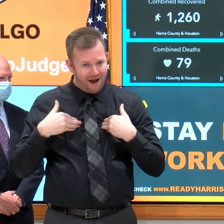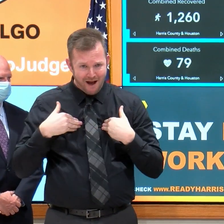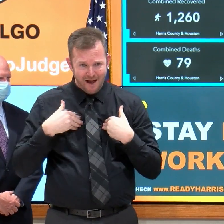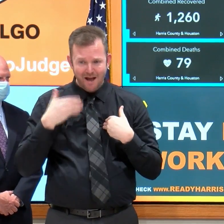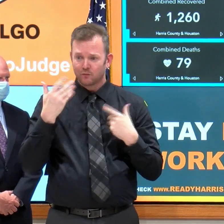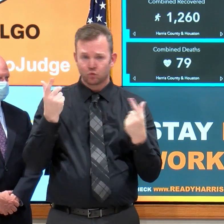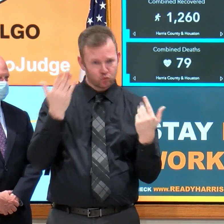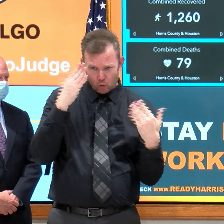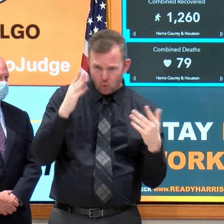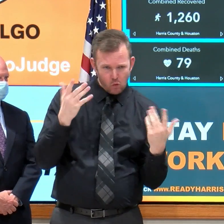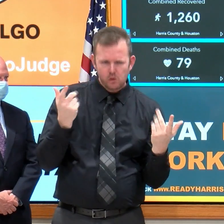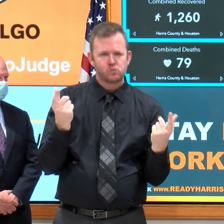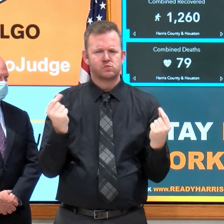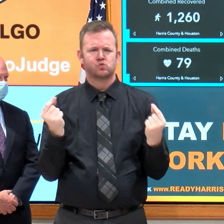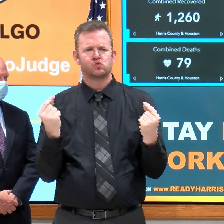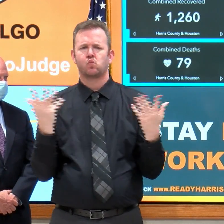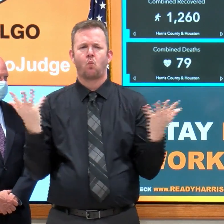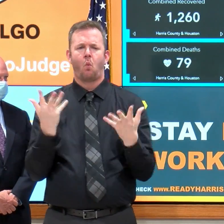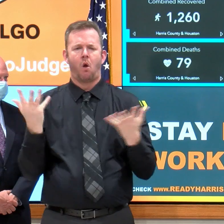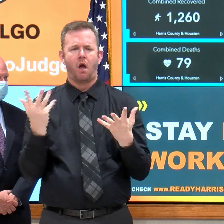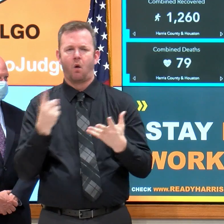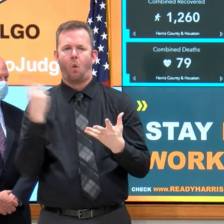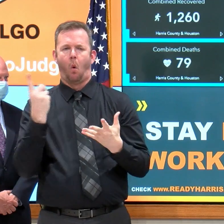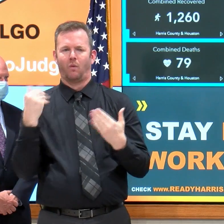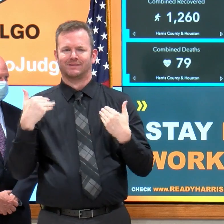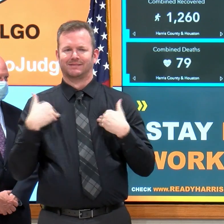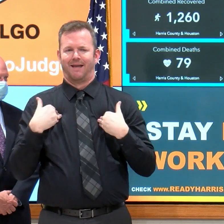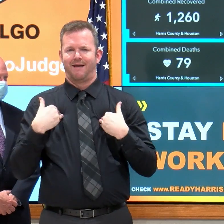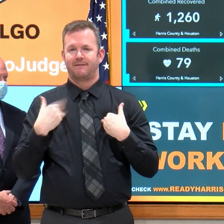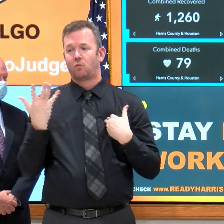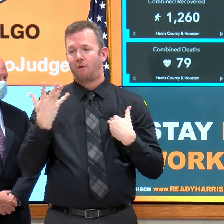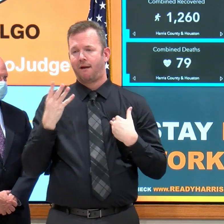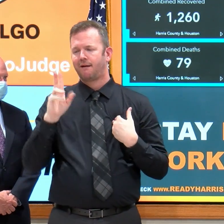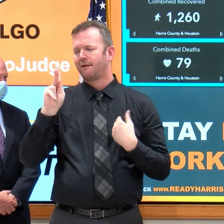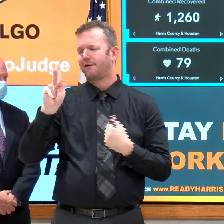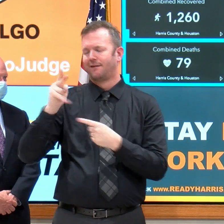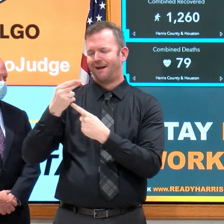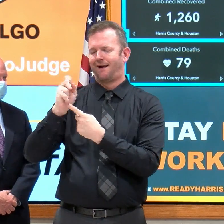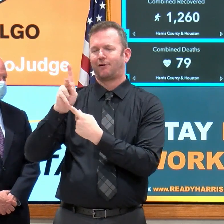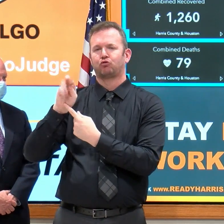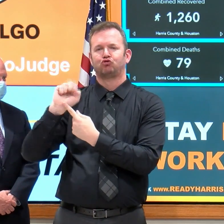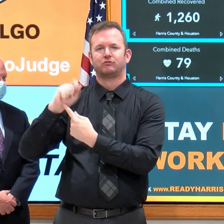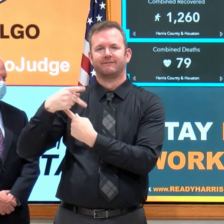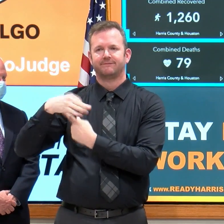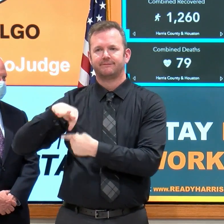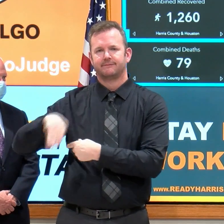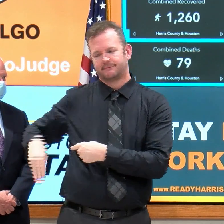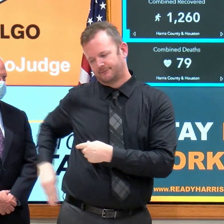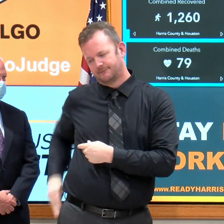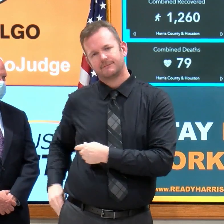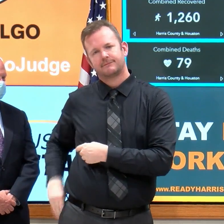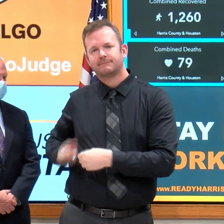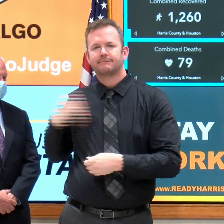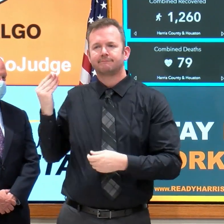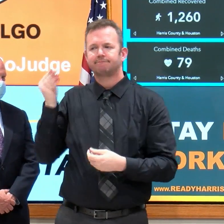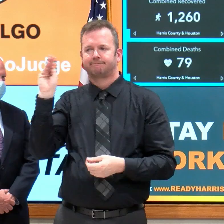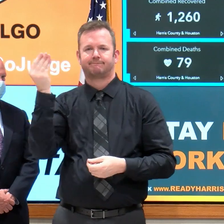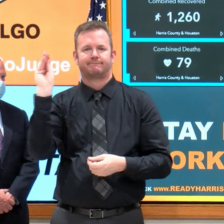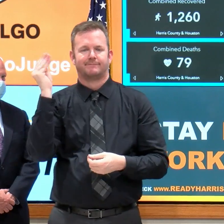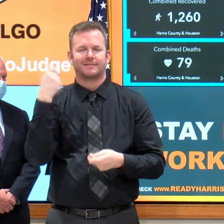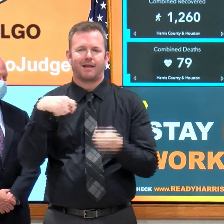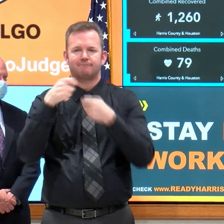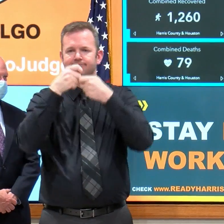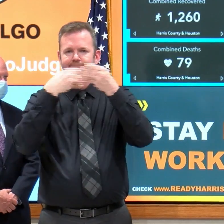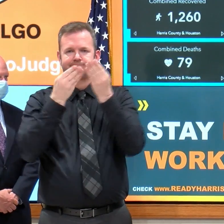I'll always carry a handkerchief, and that too will work. But the notion is to cover your nose